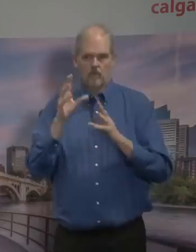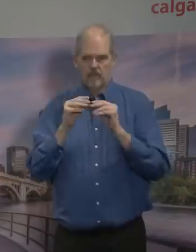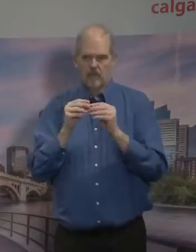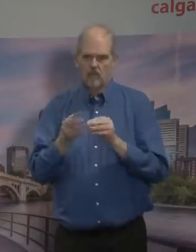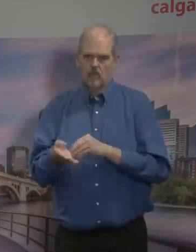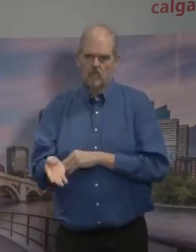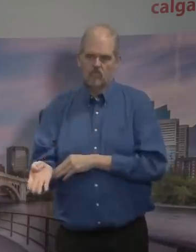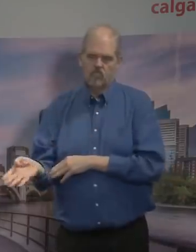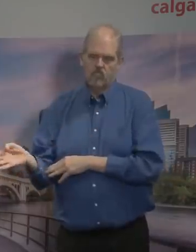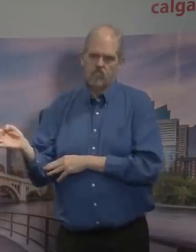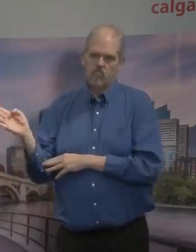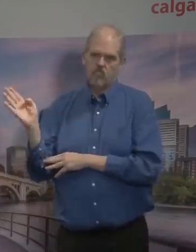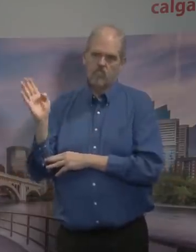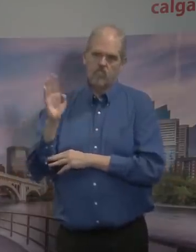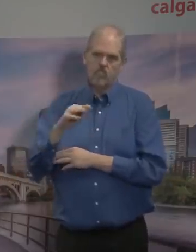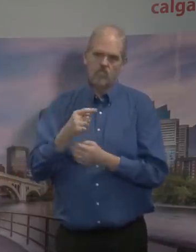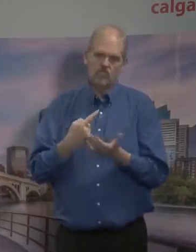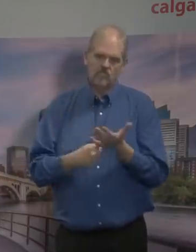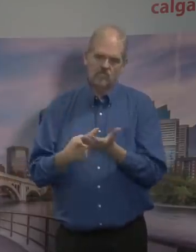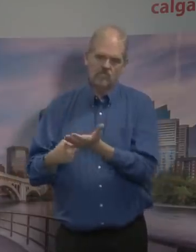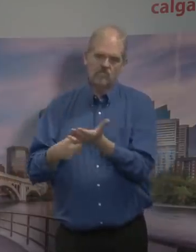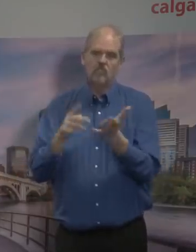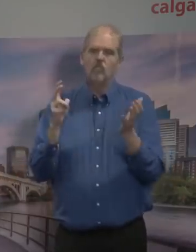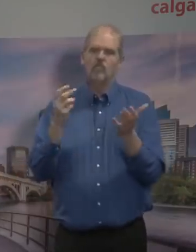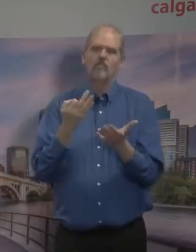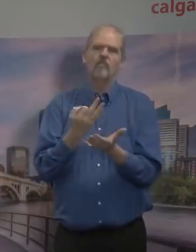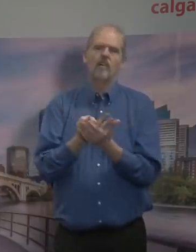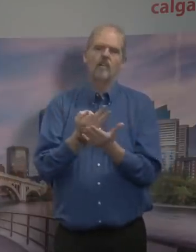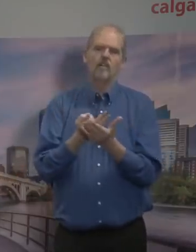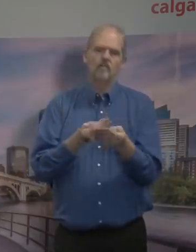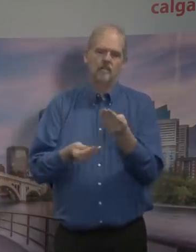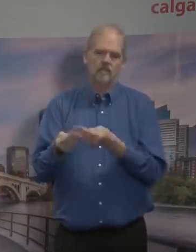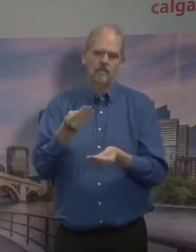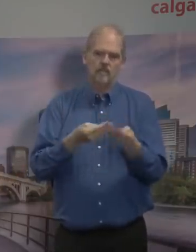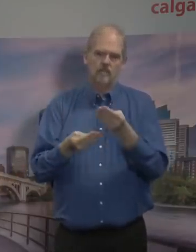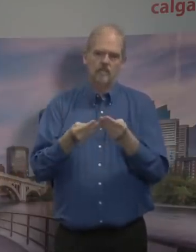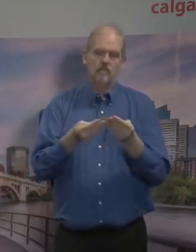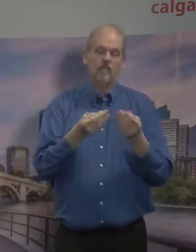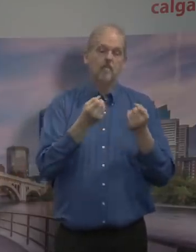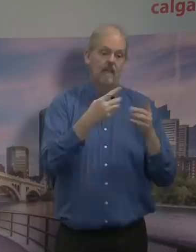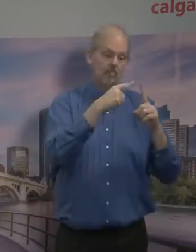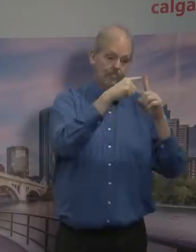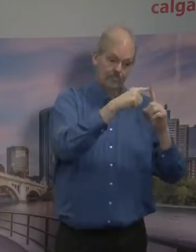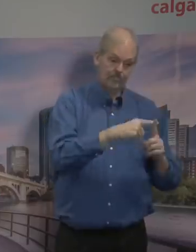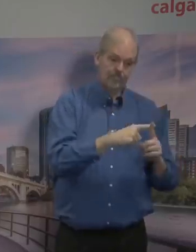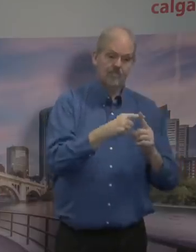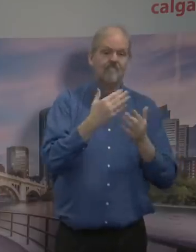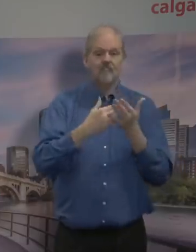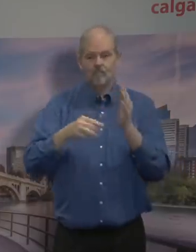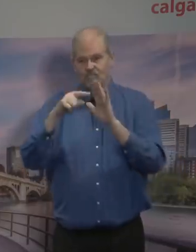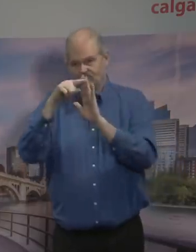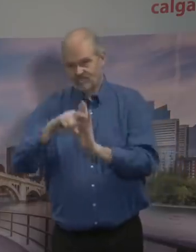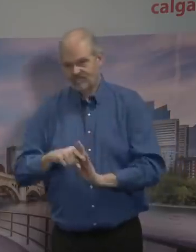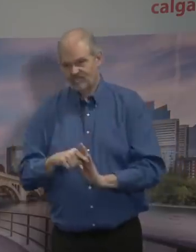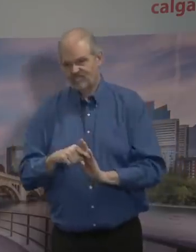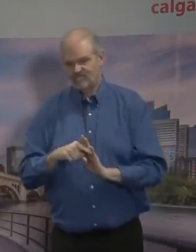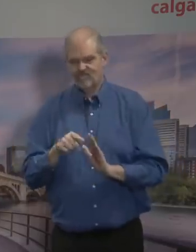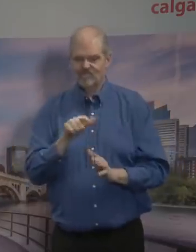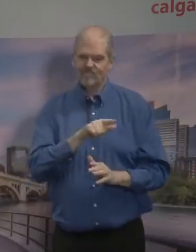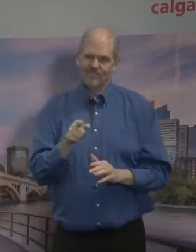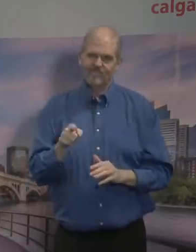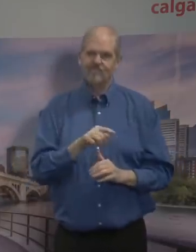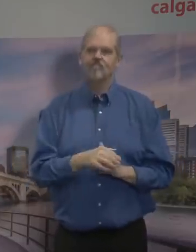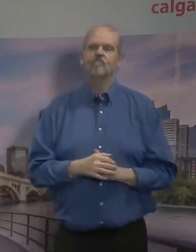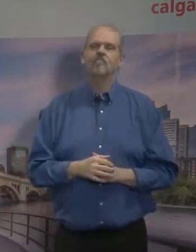And there is good news and bad news. The good news is that as we sharpened our pencils, those numbers that I have been